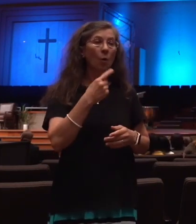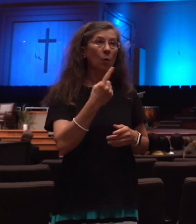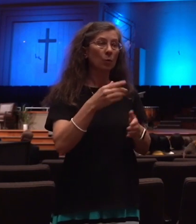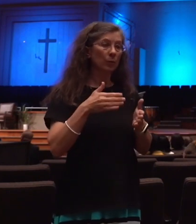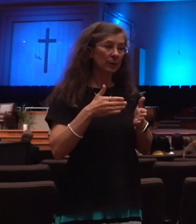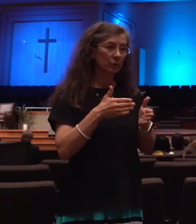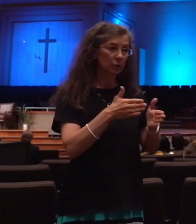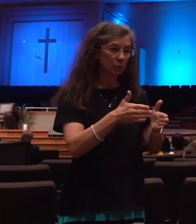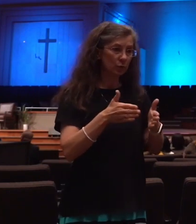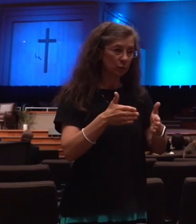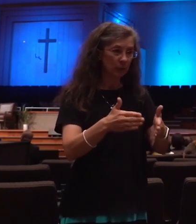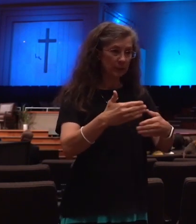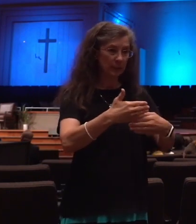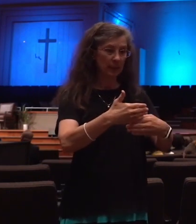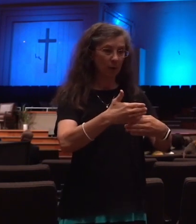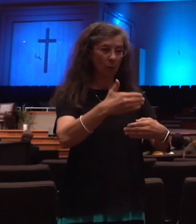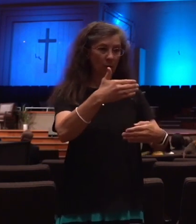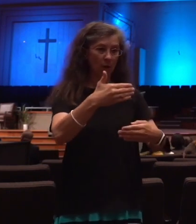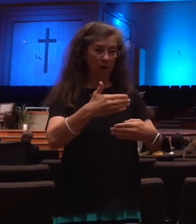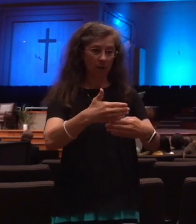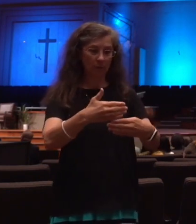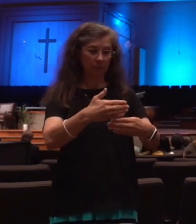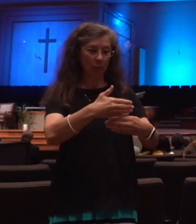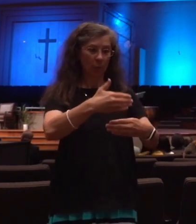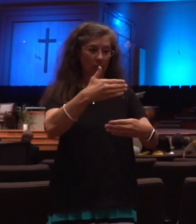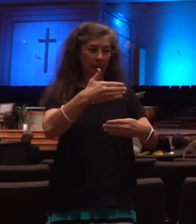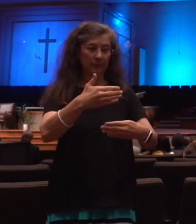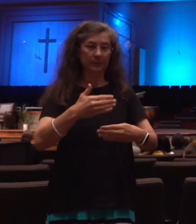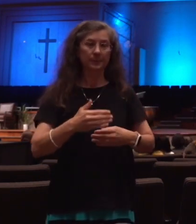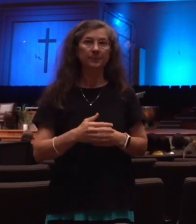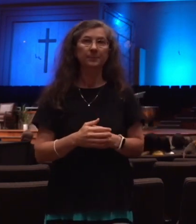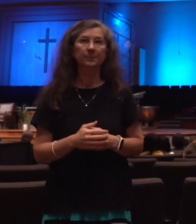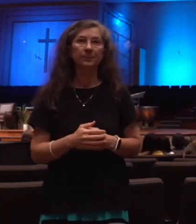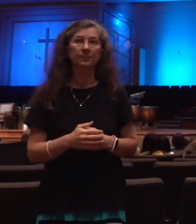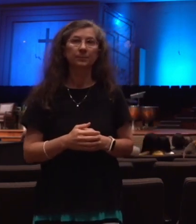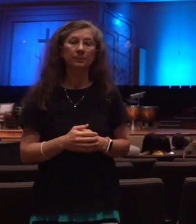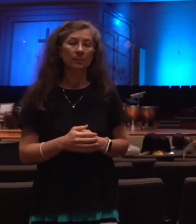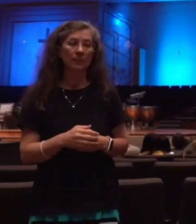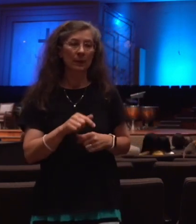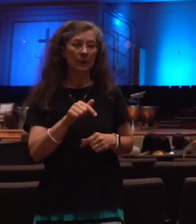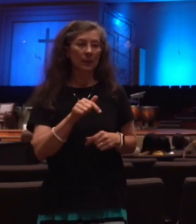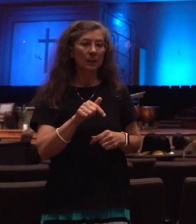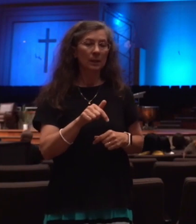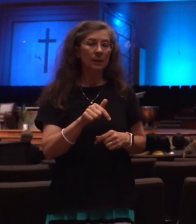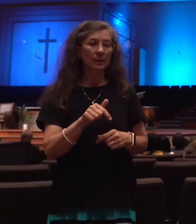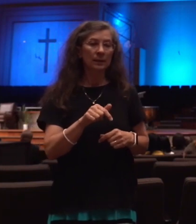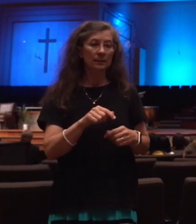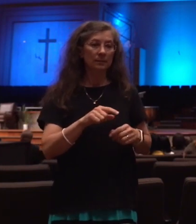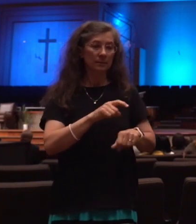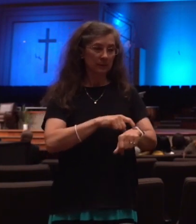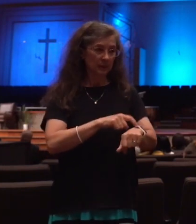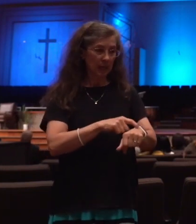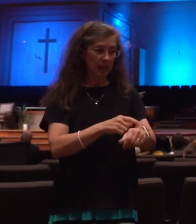temple was rebuilt. But this is not the same time period. This time period begins with